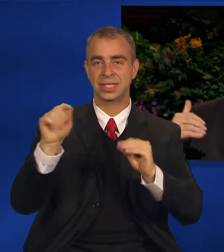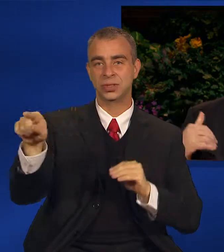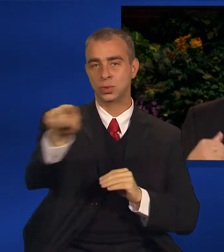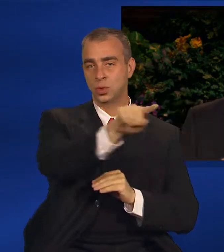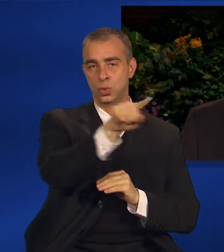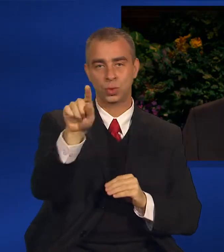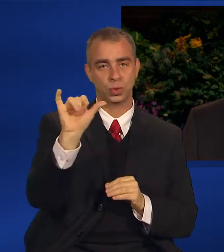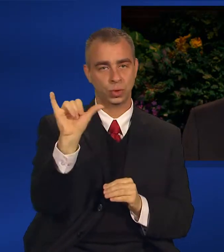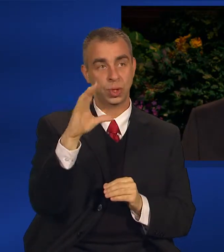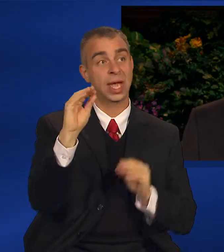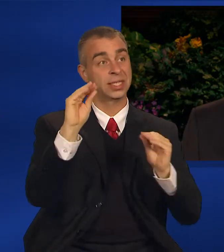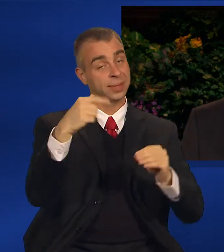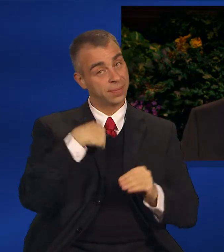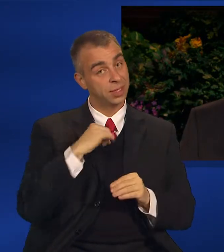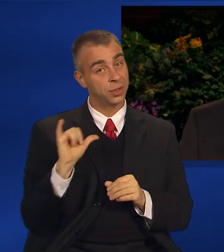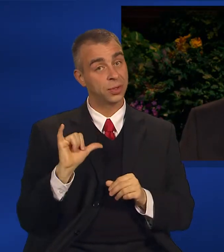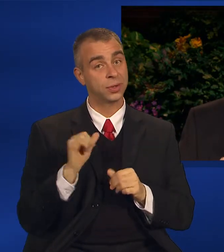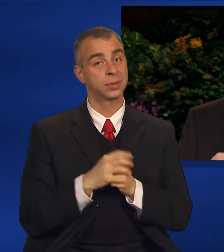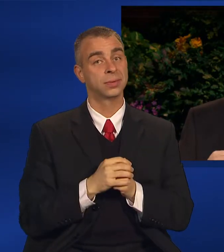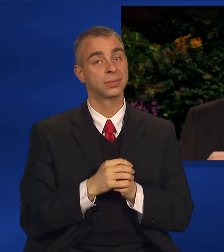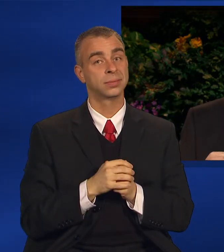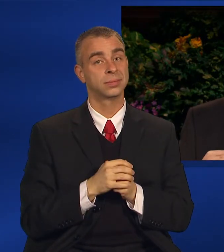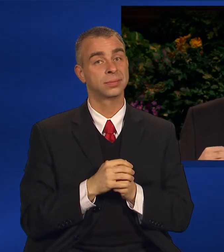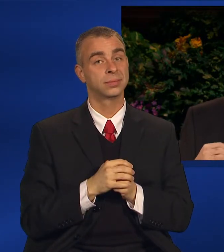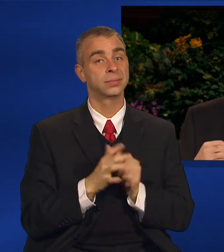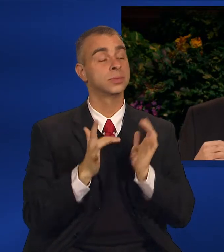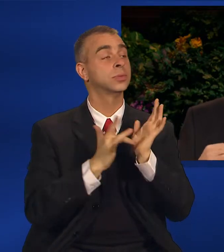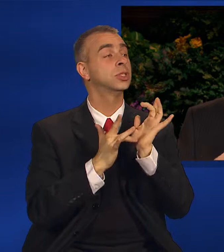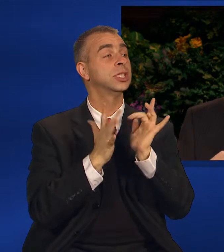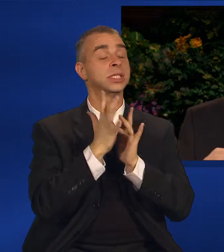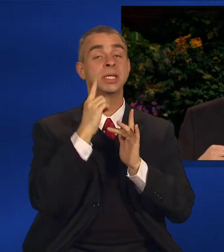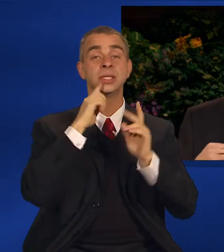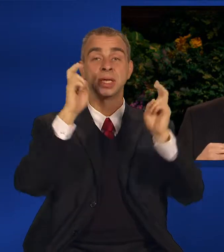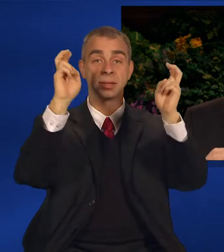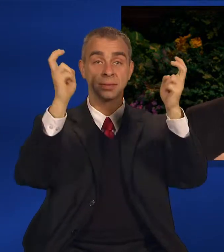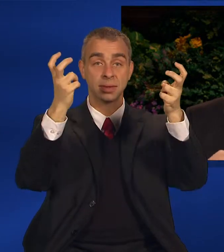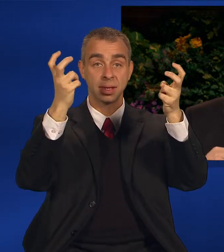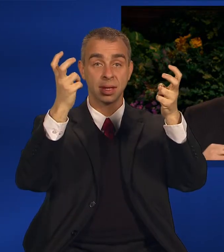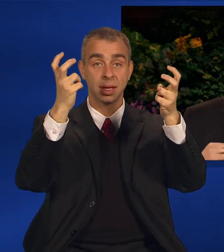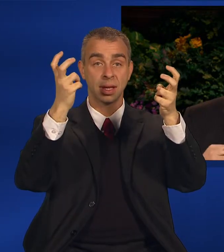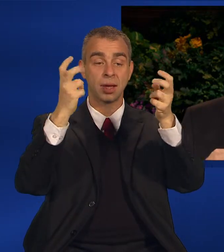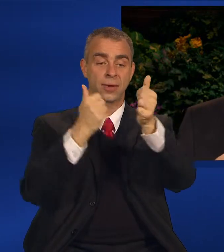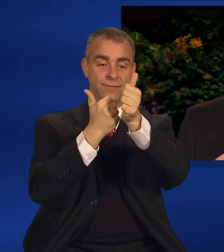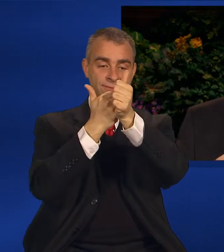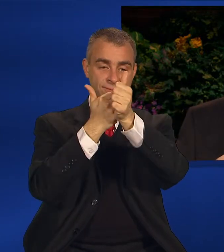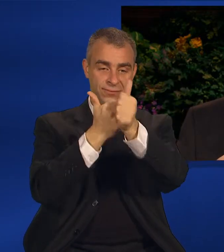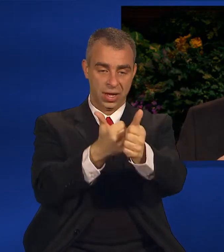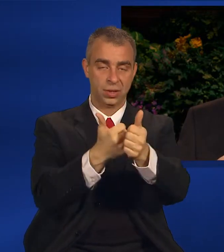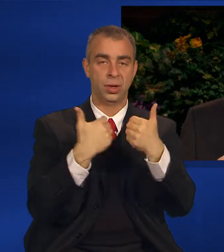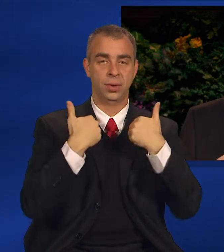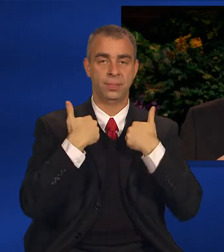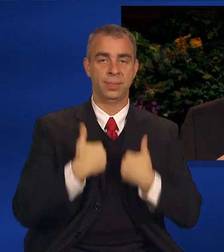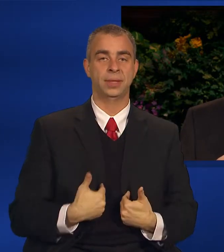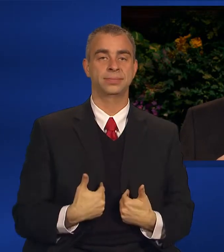and me, quote, follow thou me.